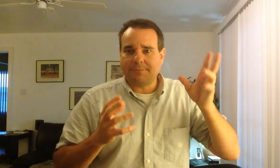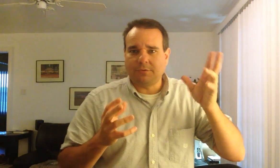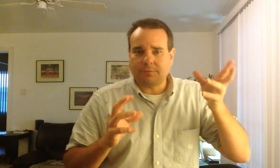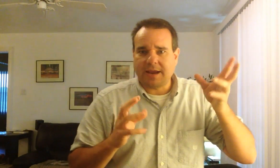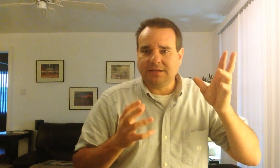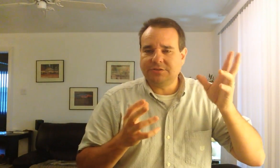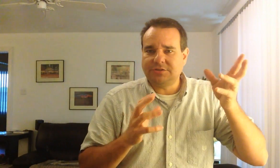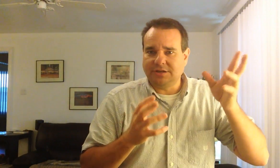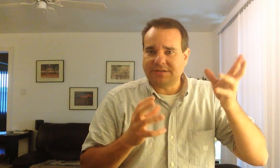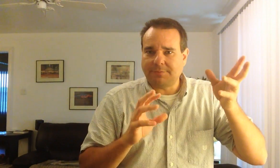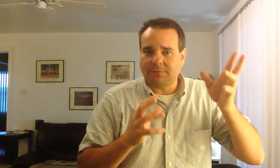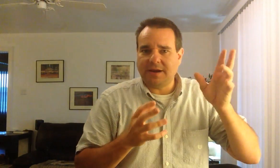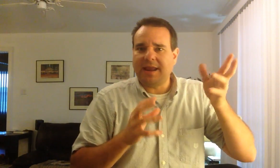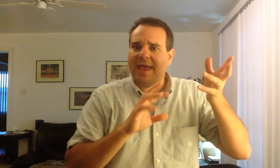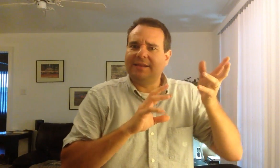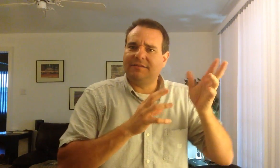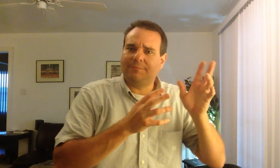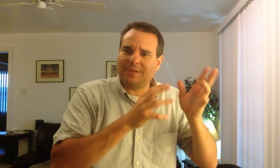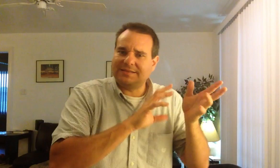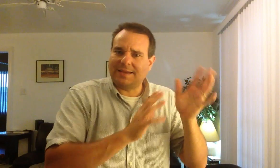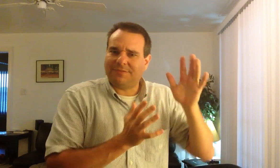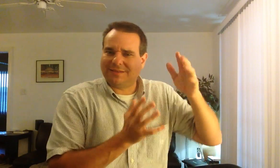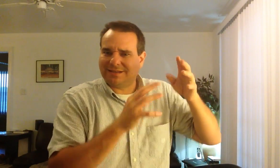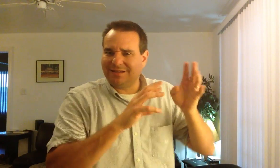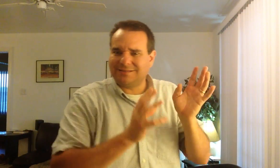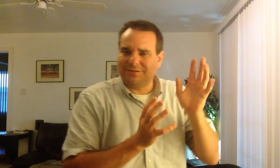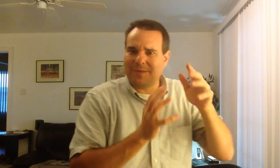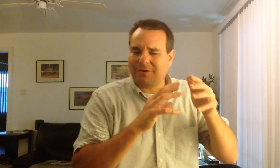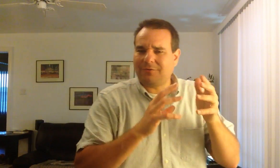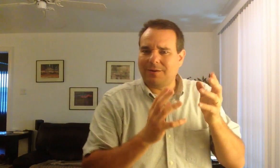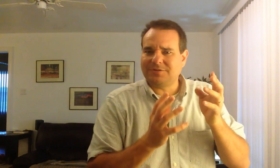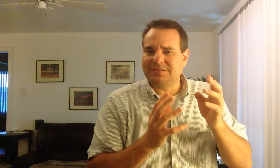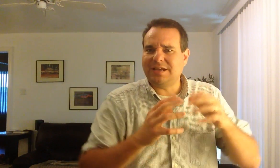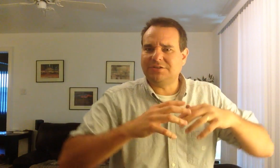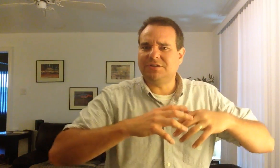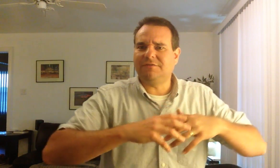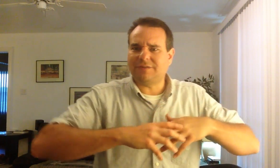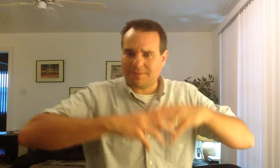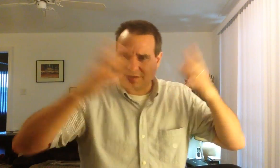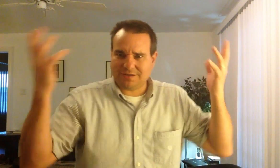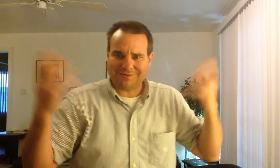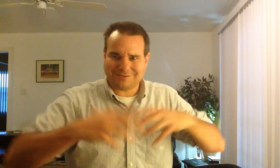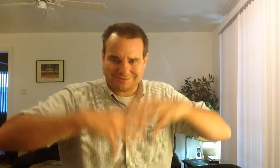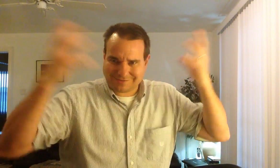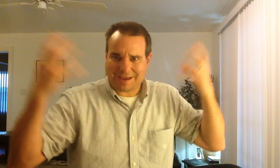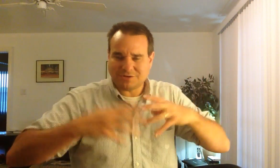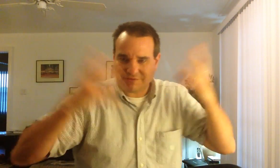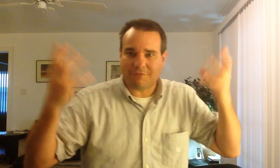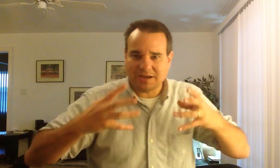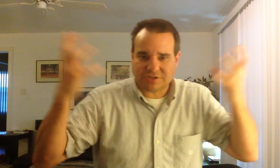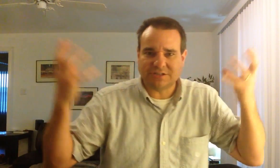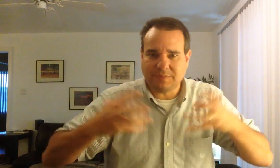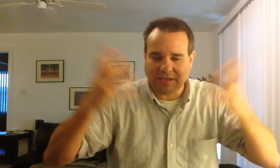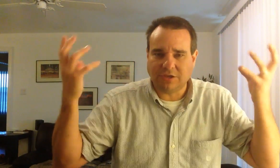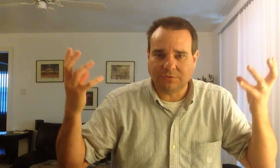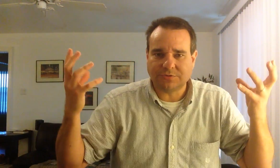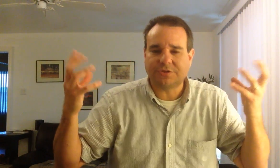sample range, you know, rate and bit depth. It's a numeric representation of how much information is being used